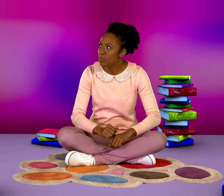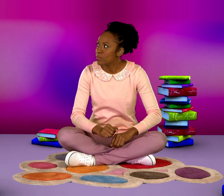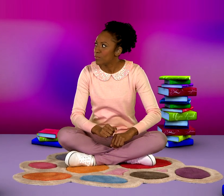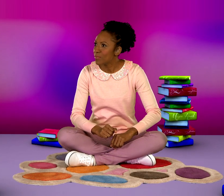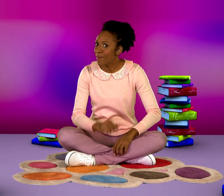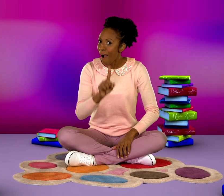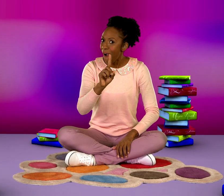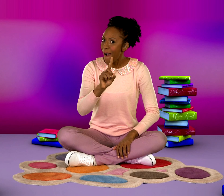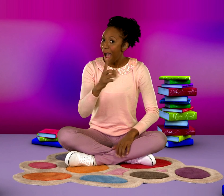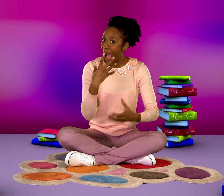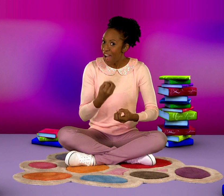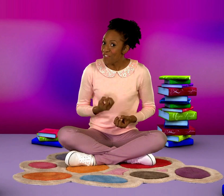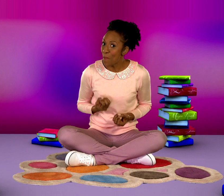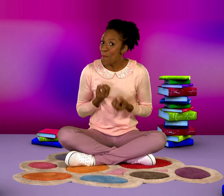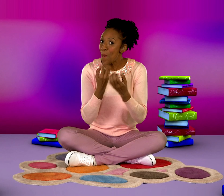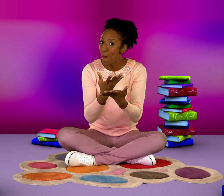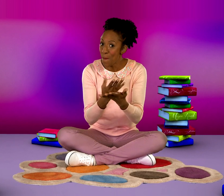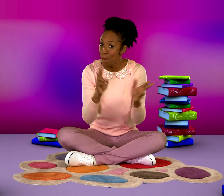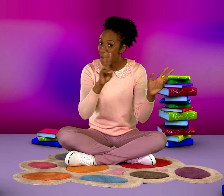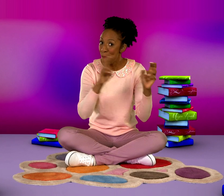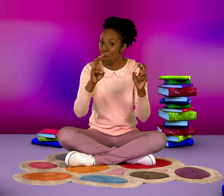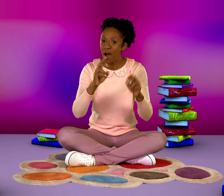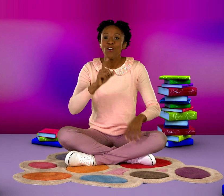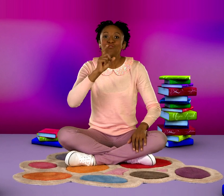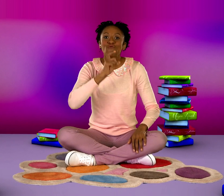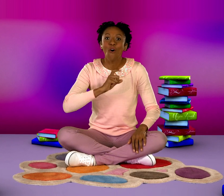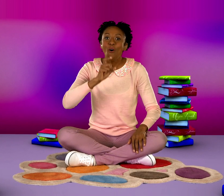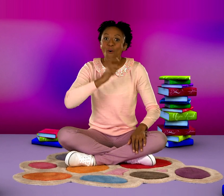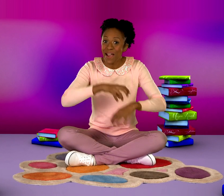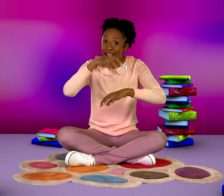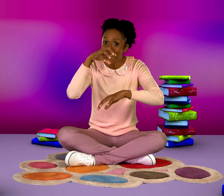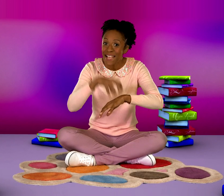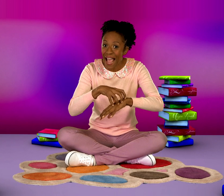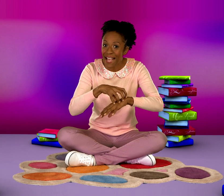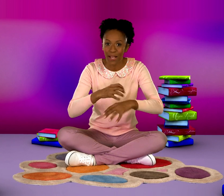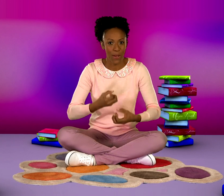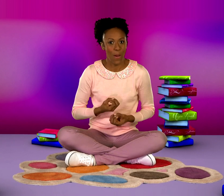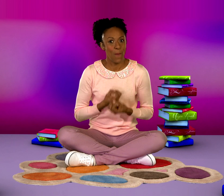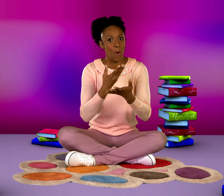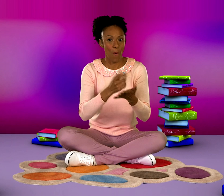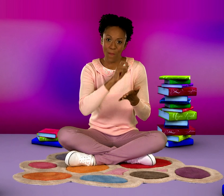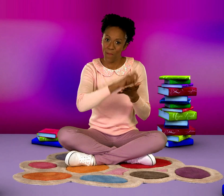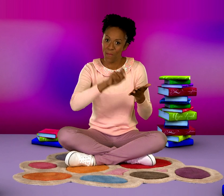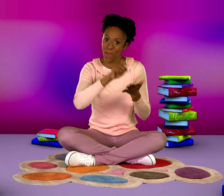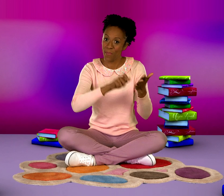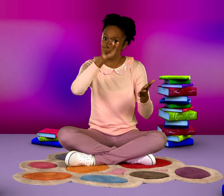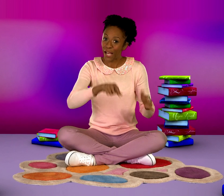That makes me think of a poem It's called Chocolate Cake By Gareth